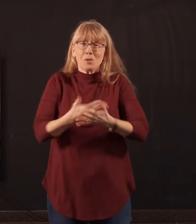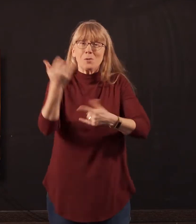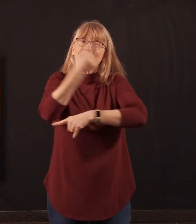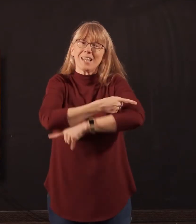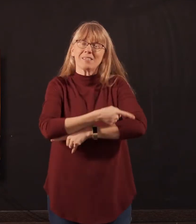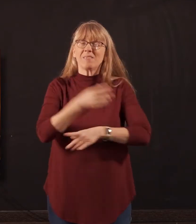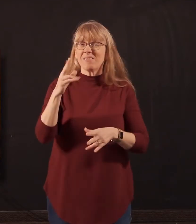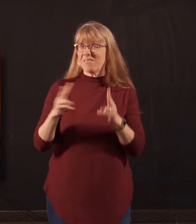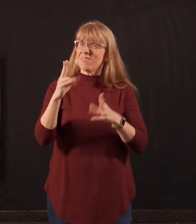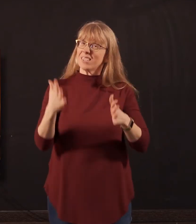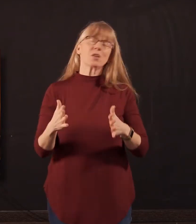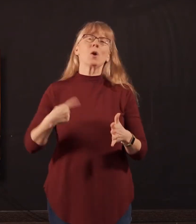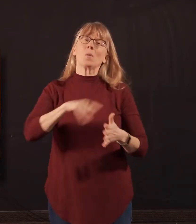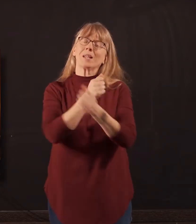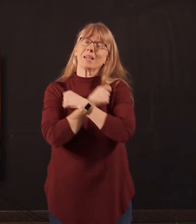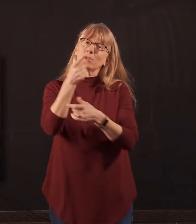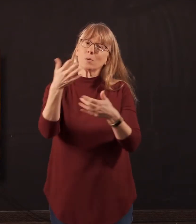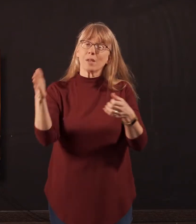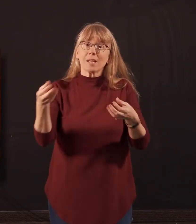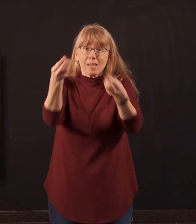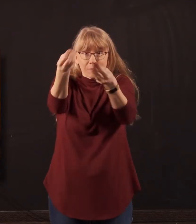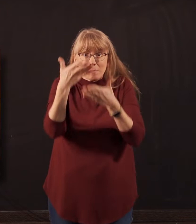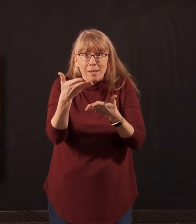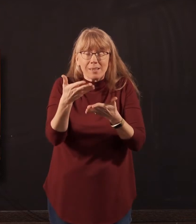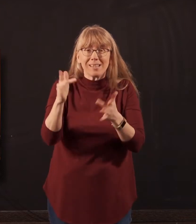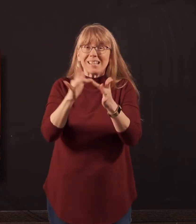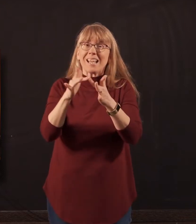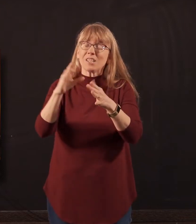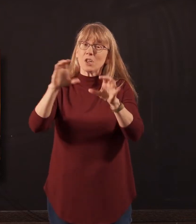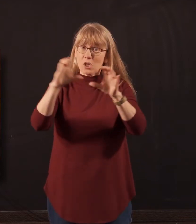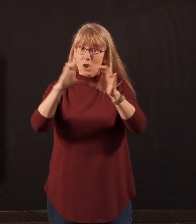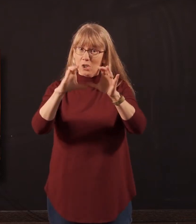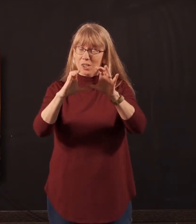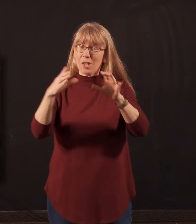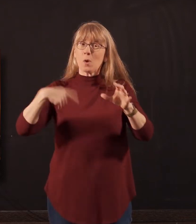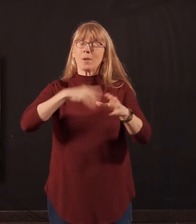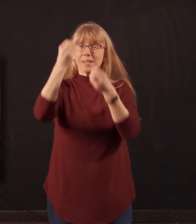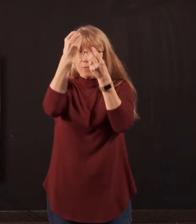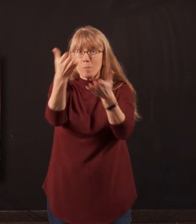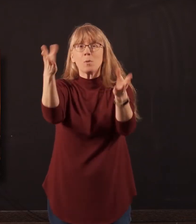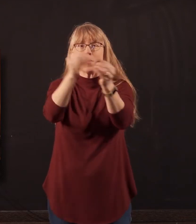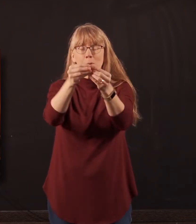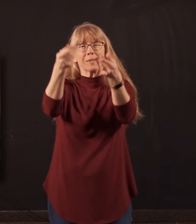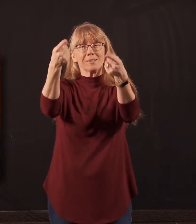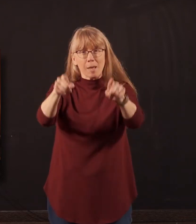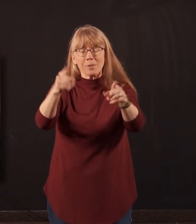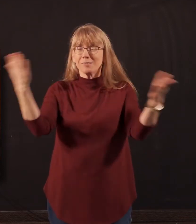with us. And we'd love for you to complete the information in our Connect card so that we can tell you more about all the things that are going on at Graceland. We are